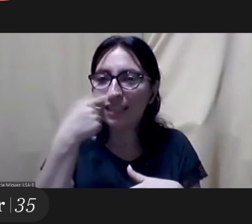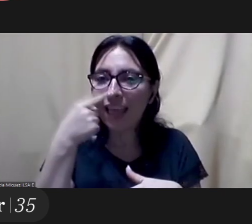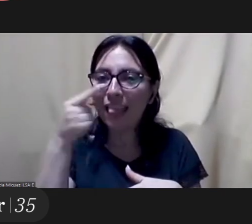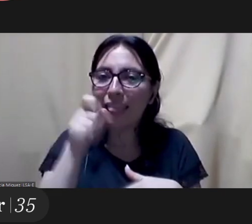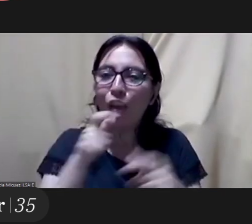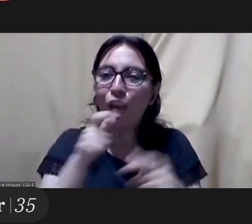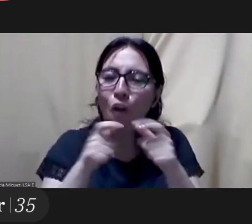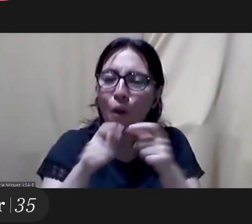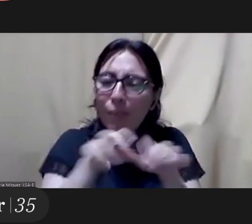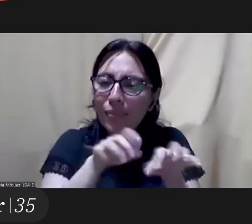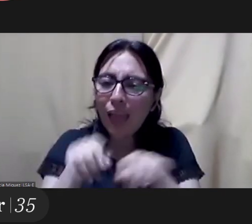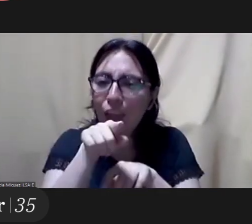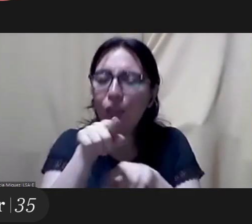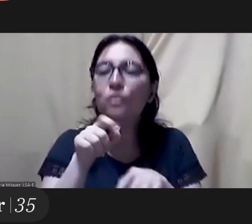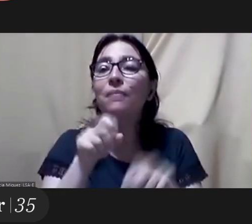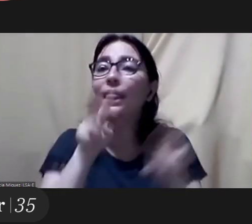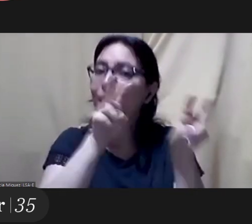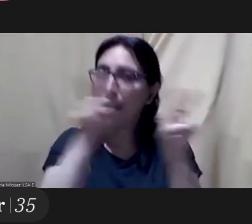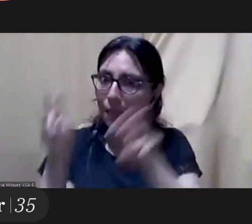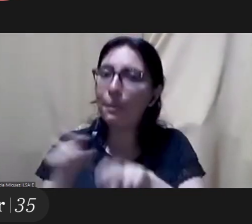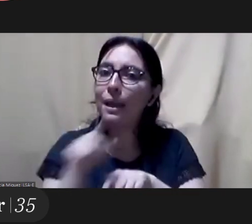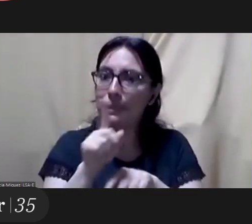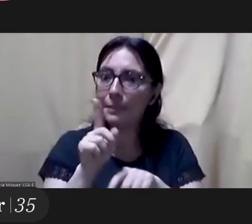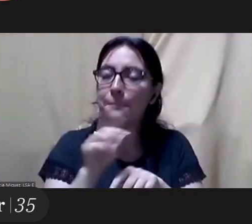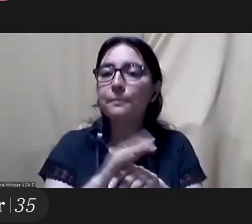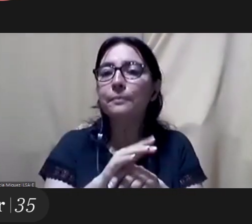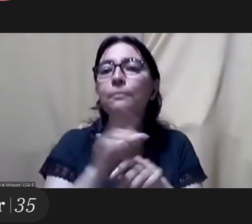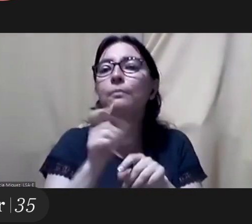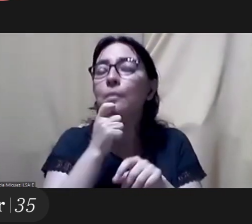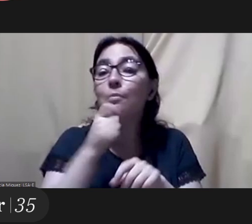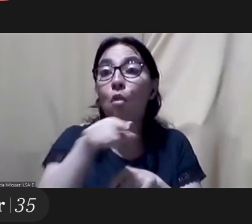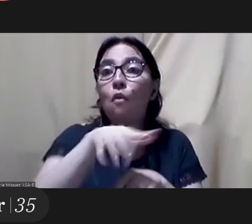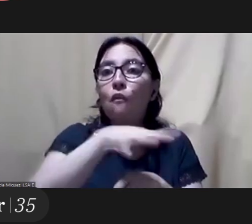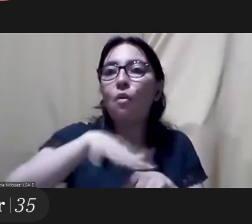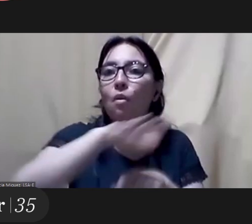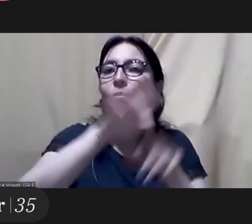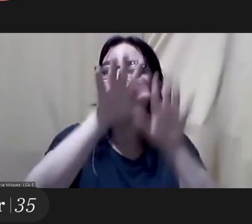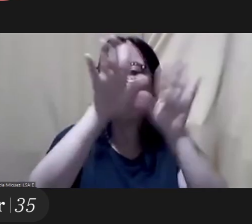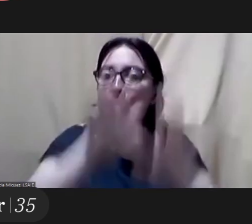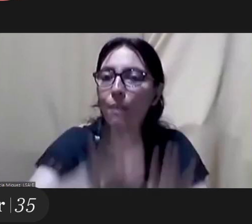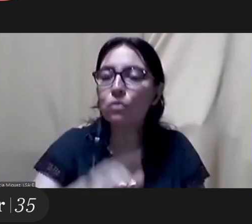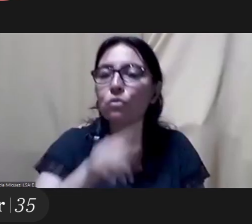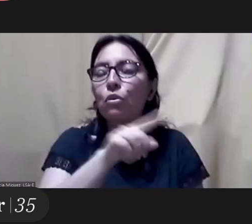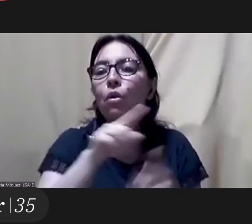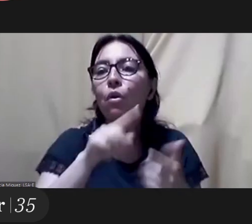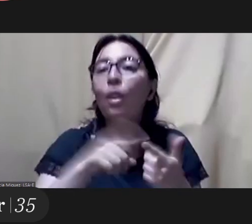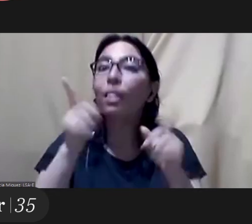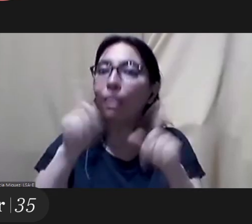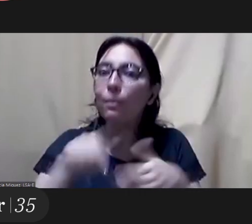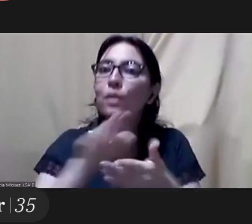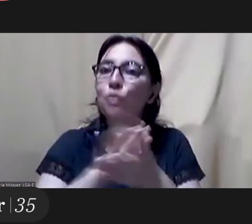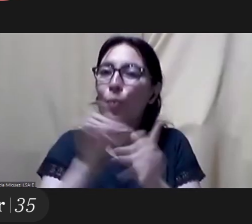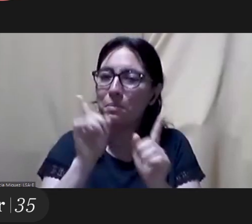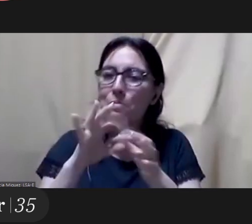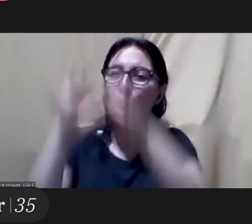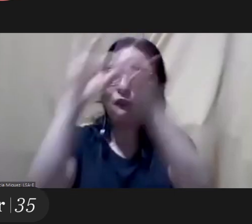what you have been saying with reference to different topics, with training schools, the